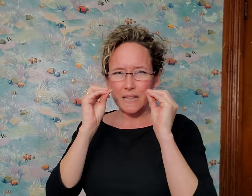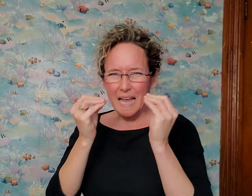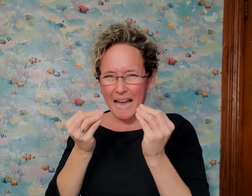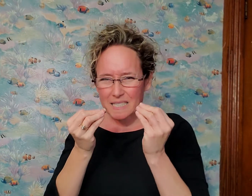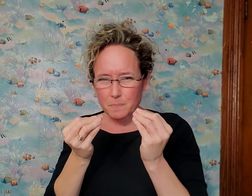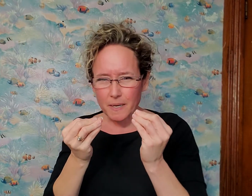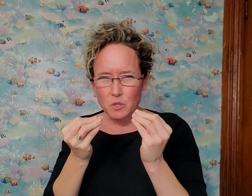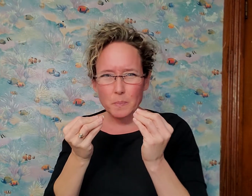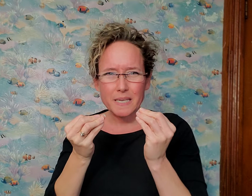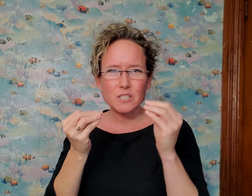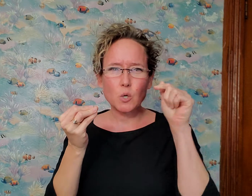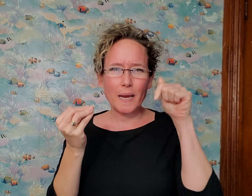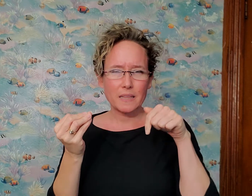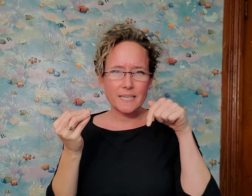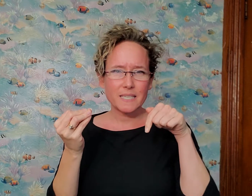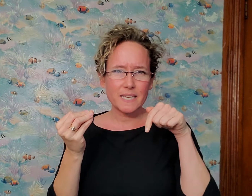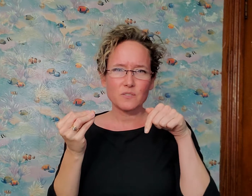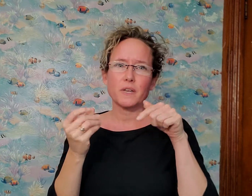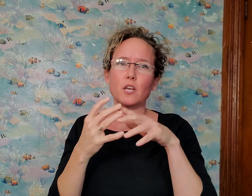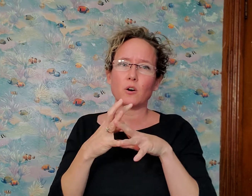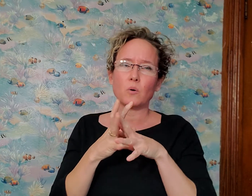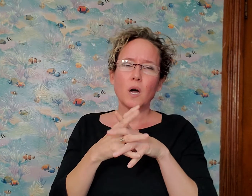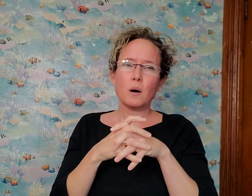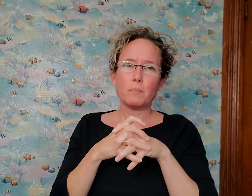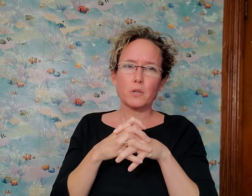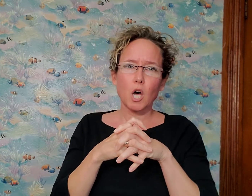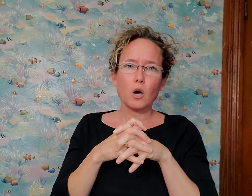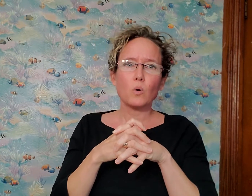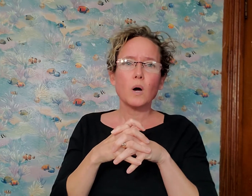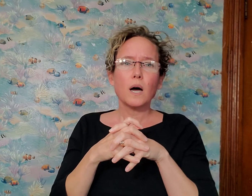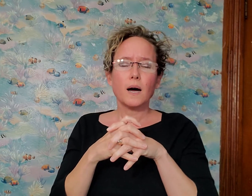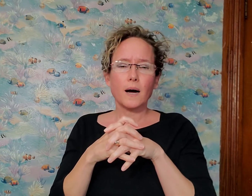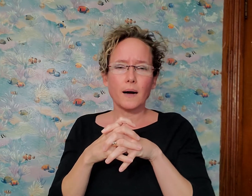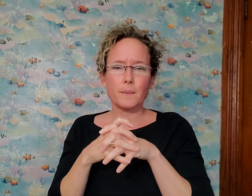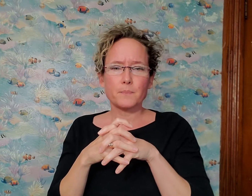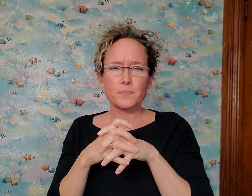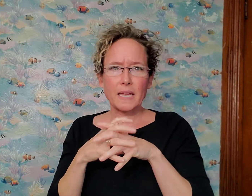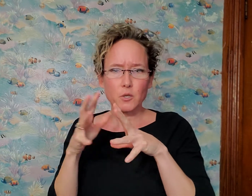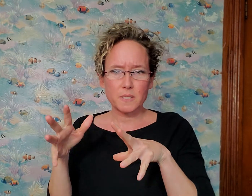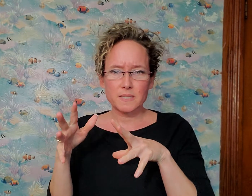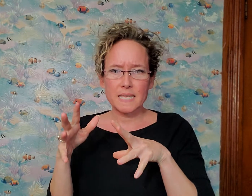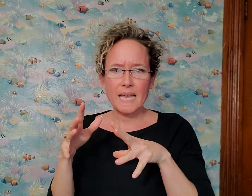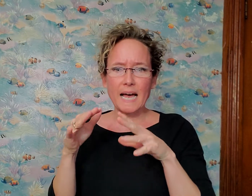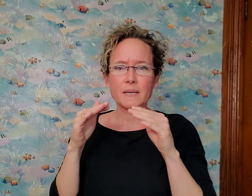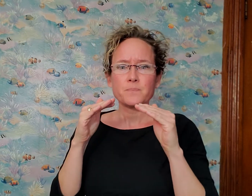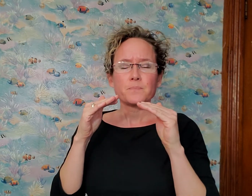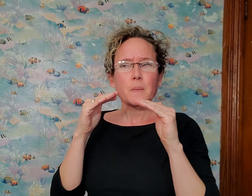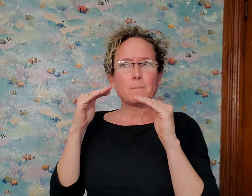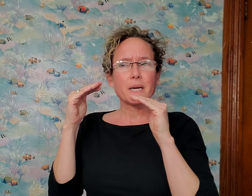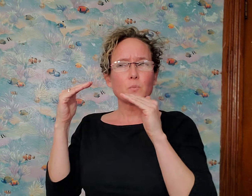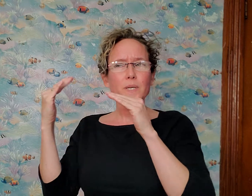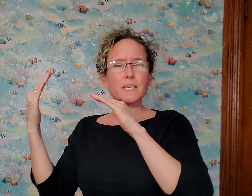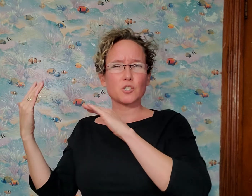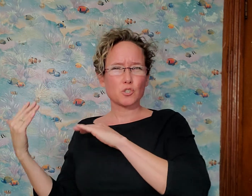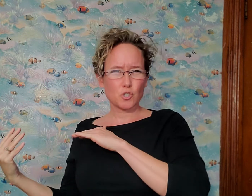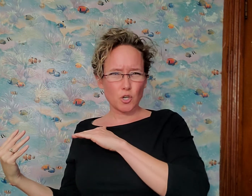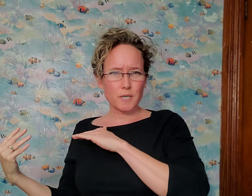last puzzle piece. So I linked to his video below. And you can see that. But it really started